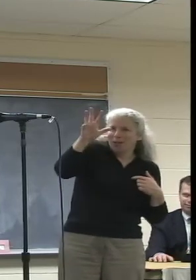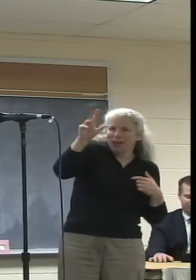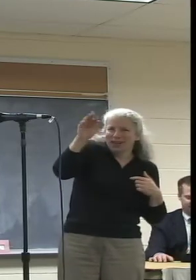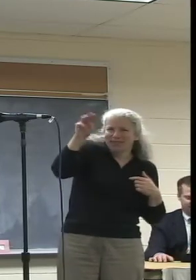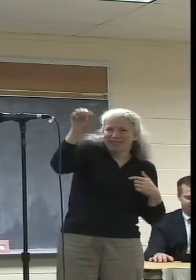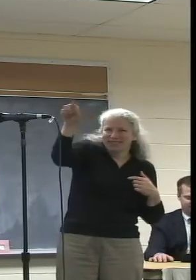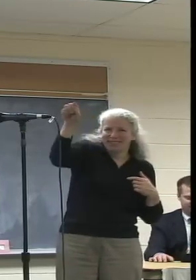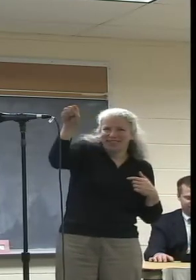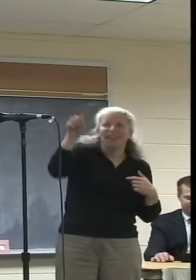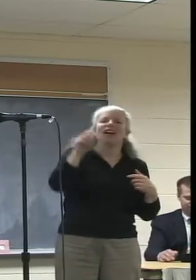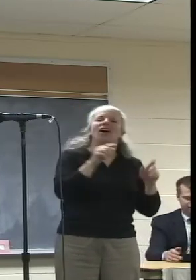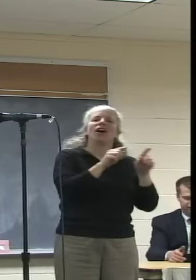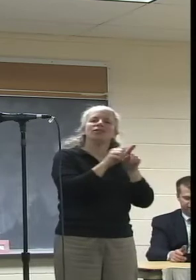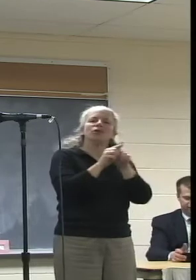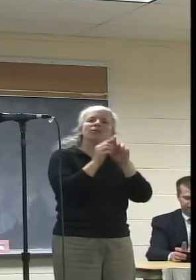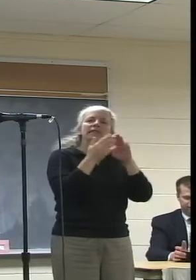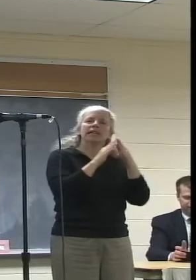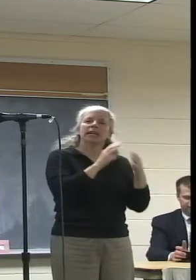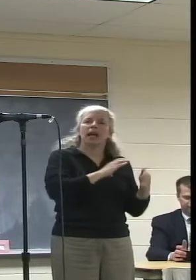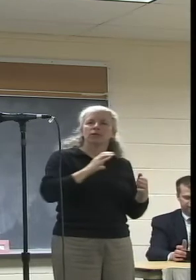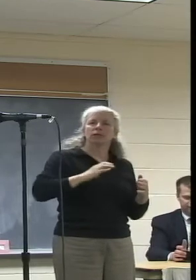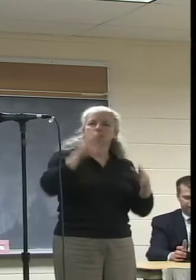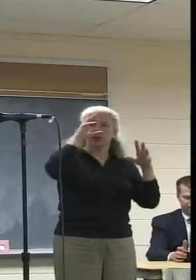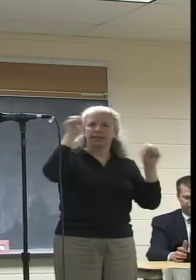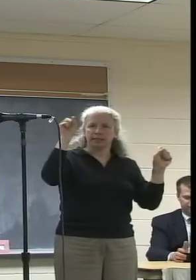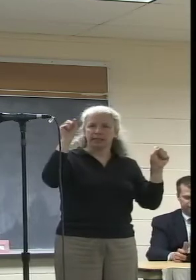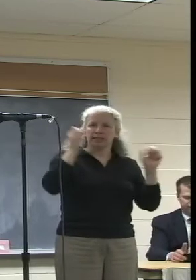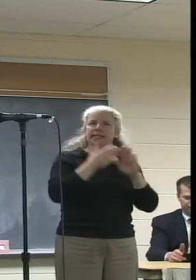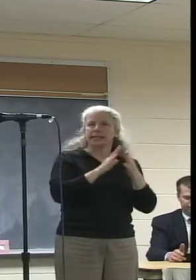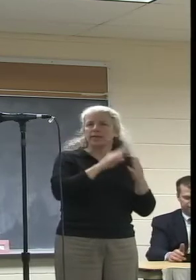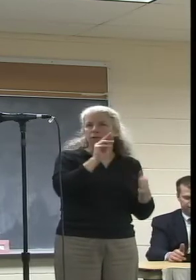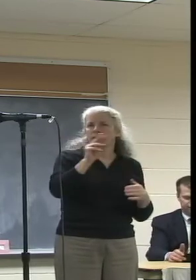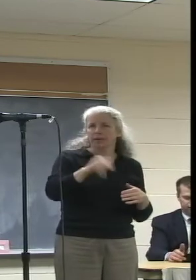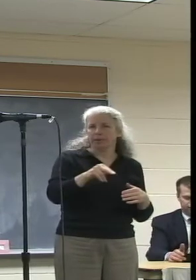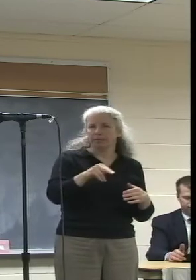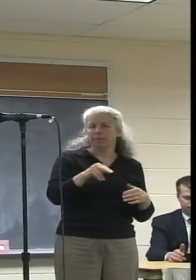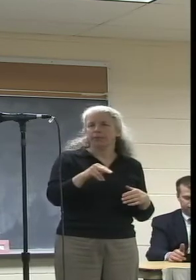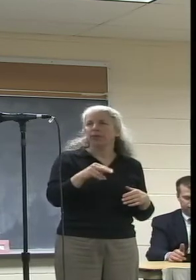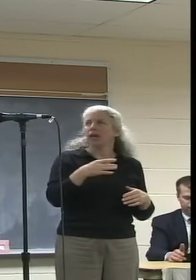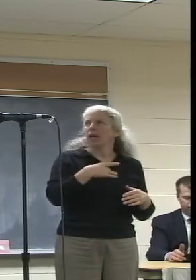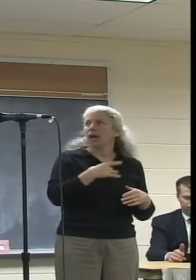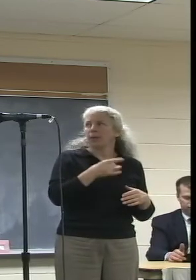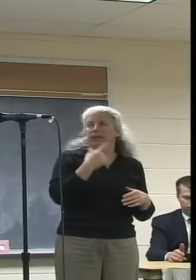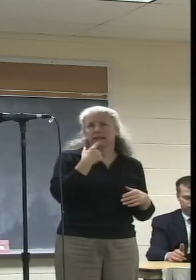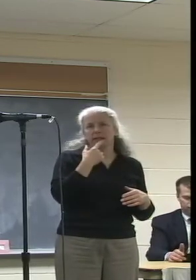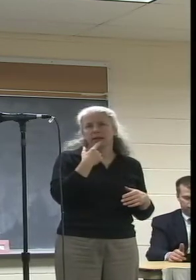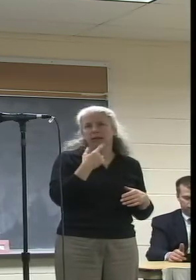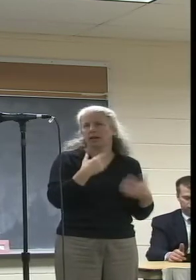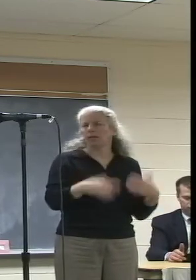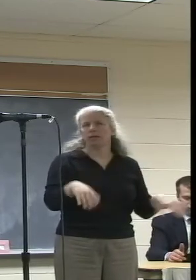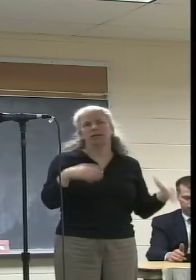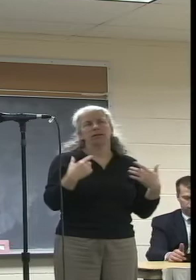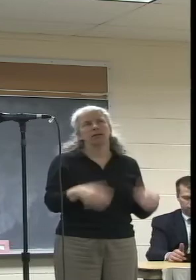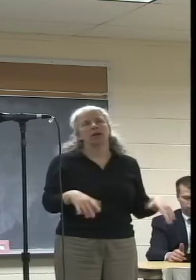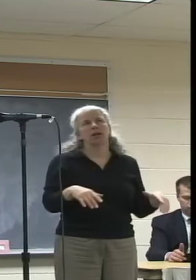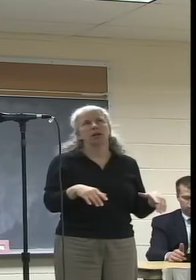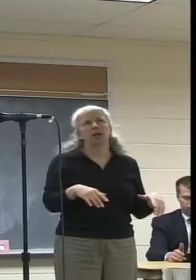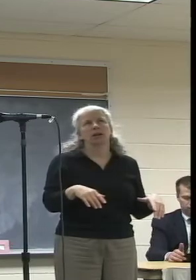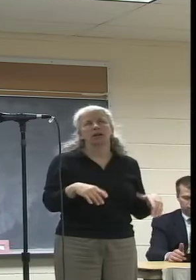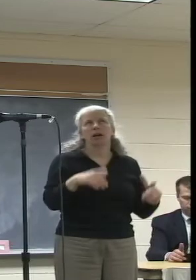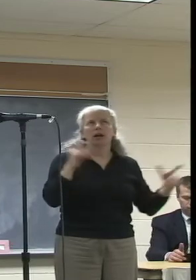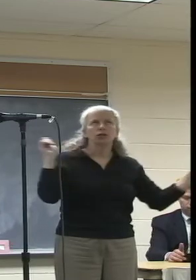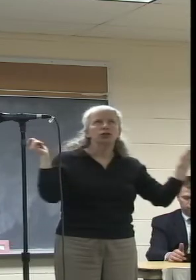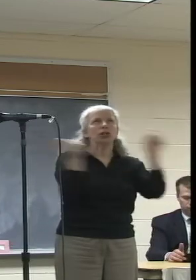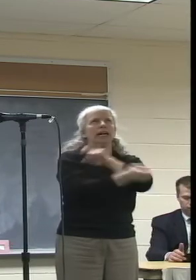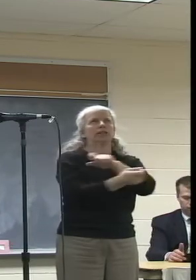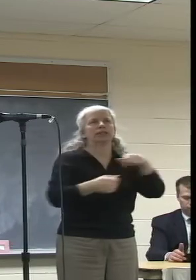I'm also the city council president of the city of Northampton. And I'd like to say that what an enormous difference from ten years